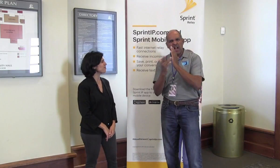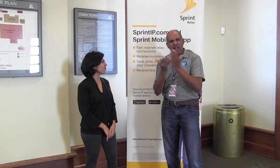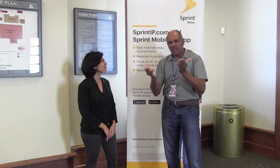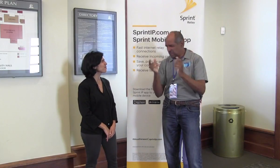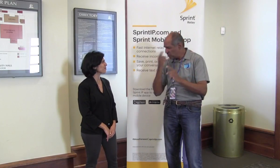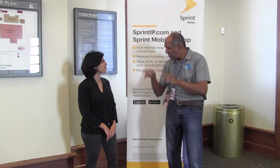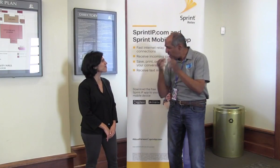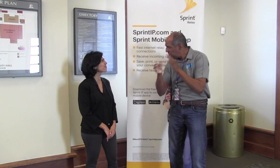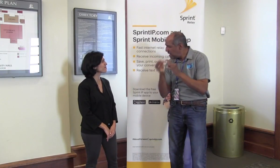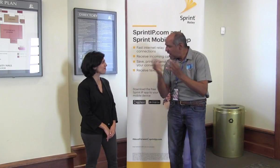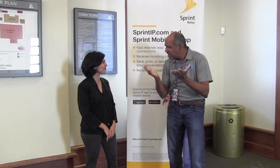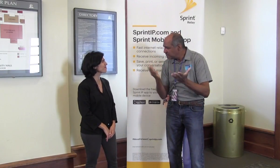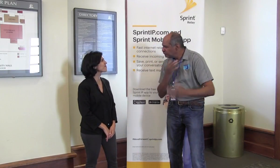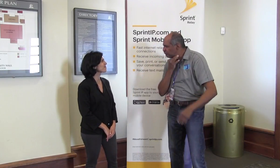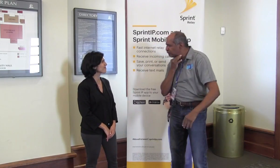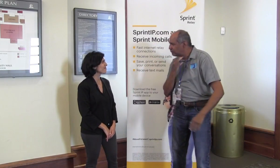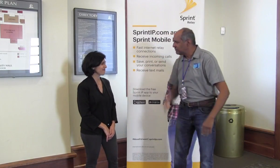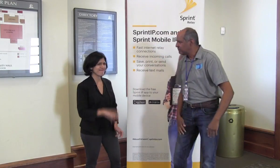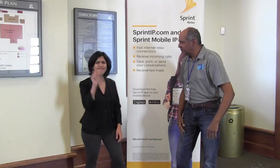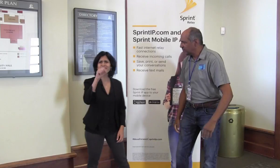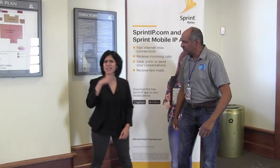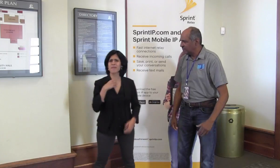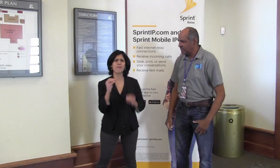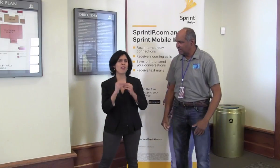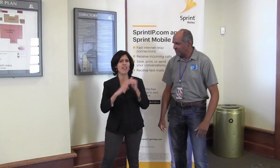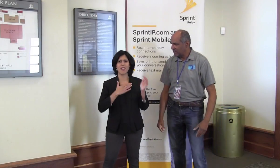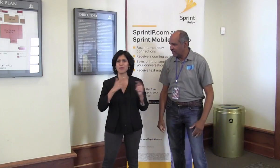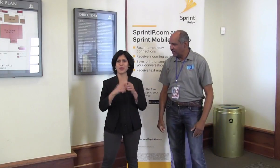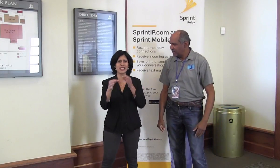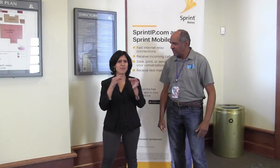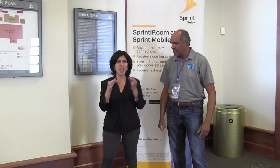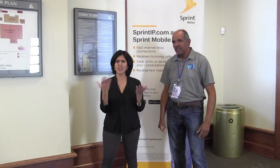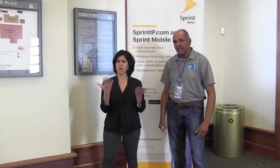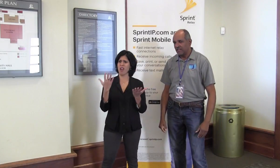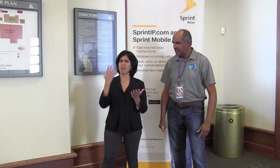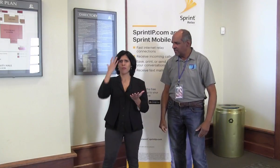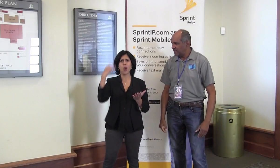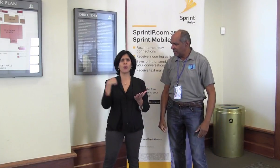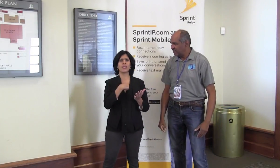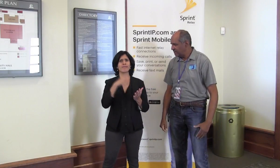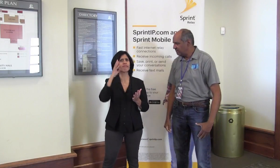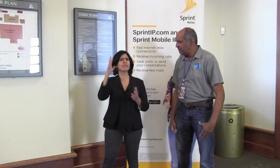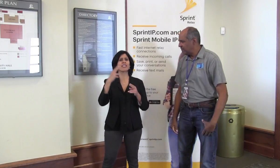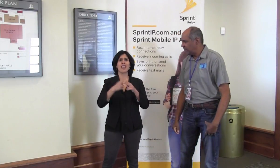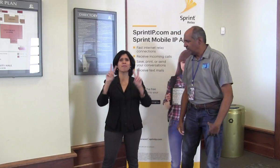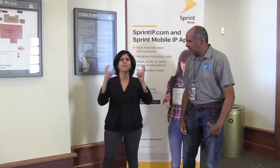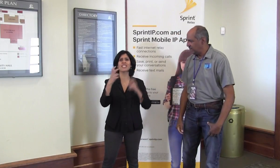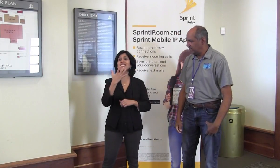So, can you tell me what the taste of technology is? Sure, Joey. I'm happy to explain what the taste of